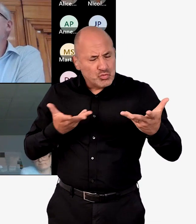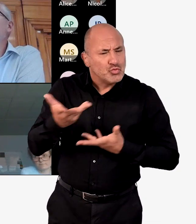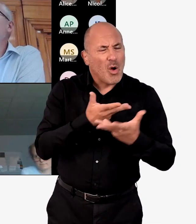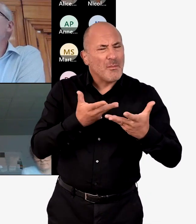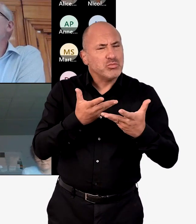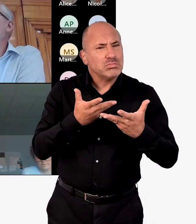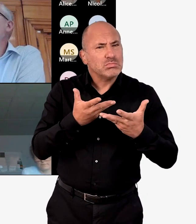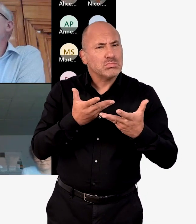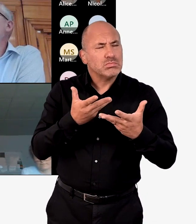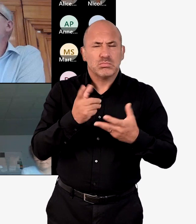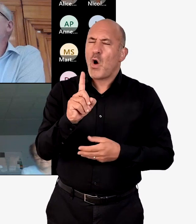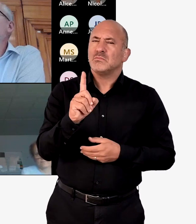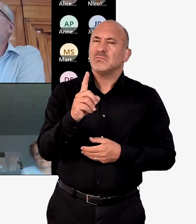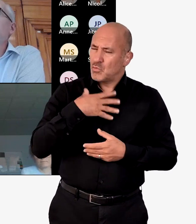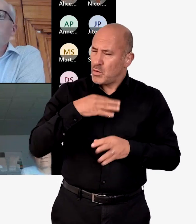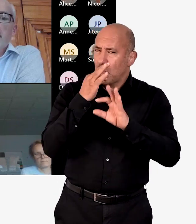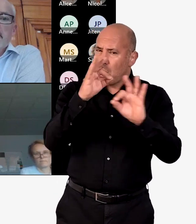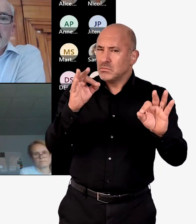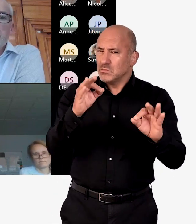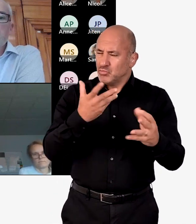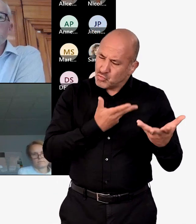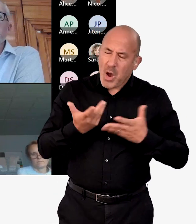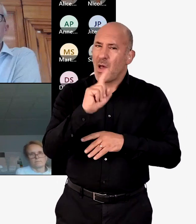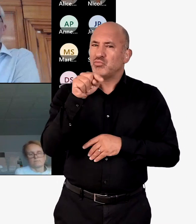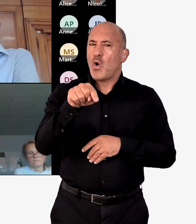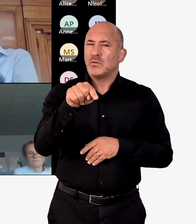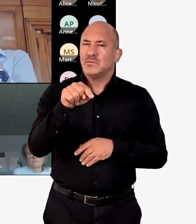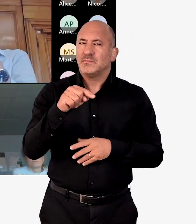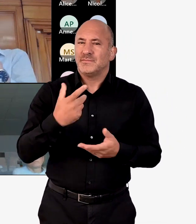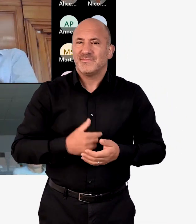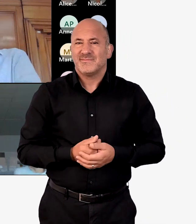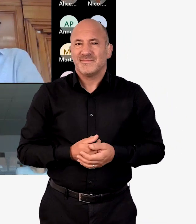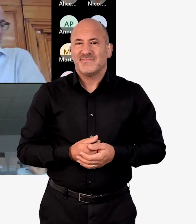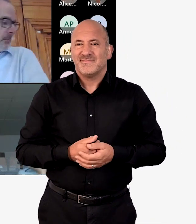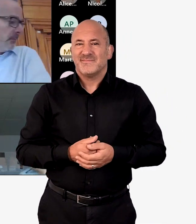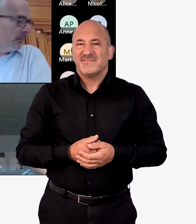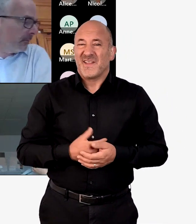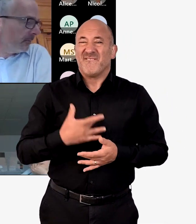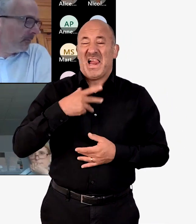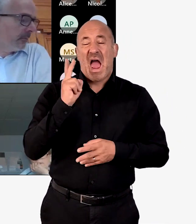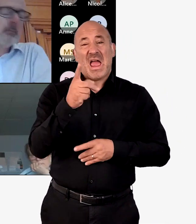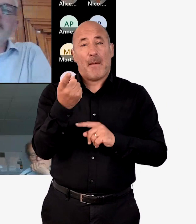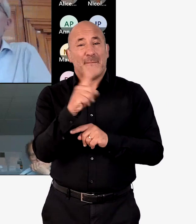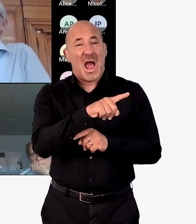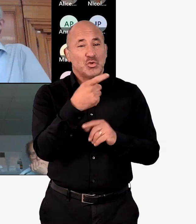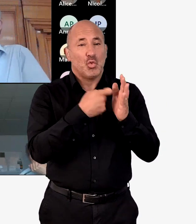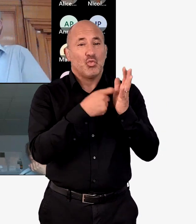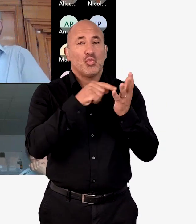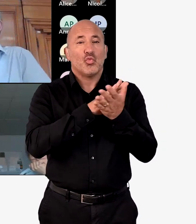is, so what are the conversations we can have where we can make a difference together? And that is probably